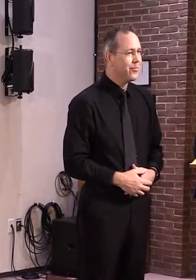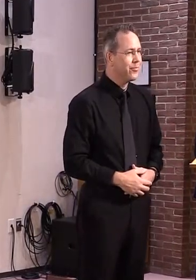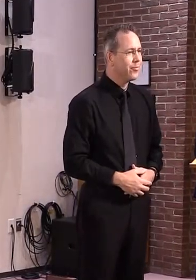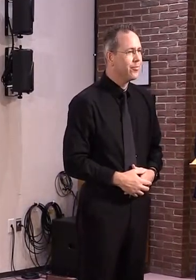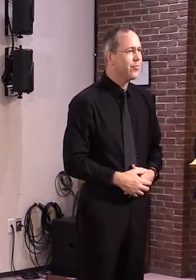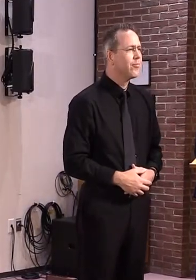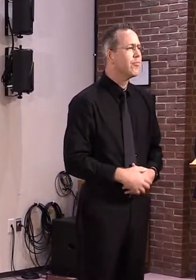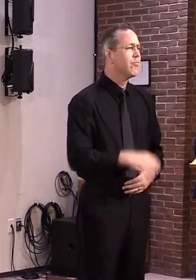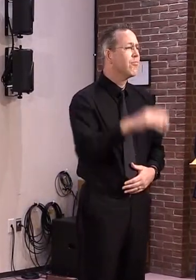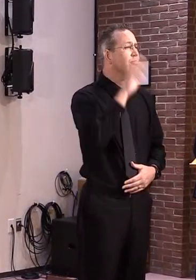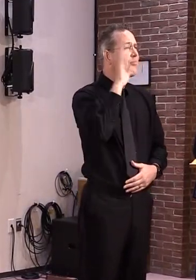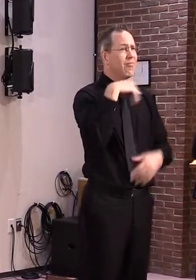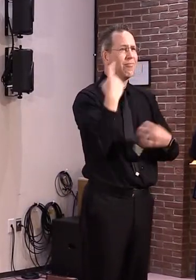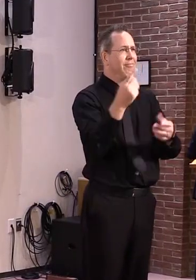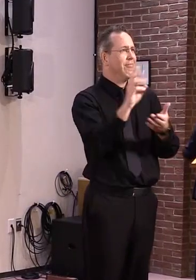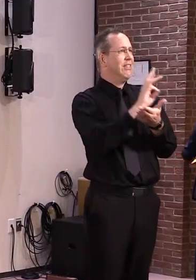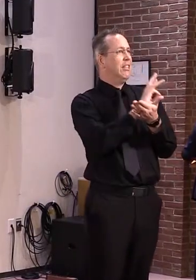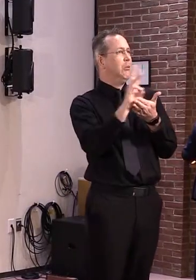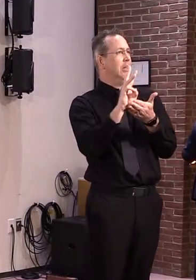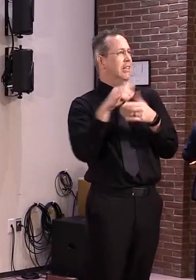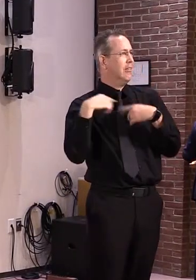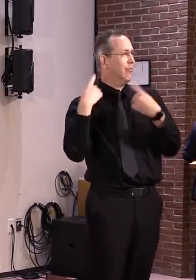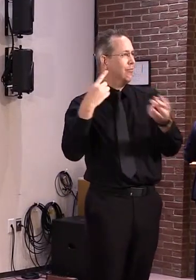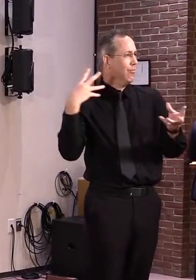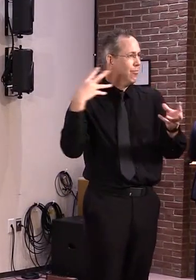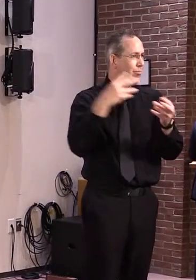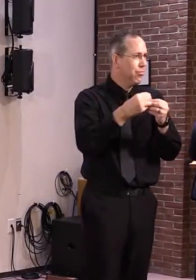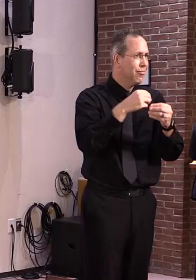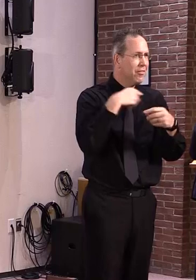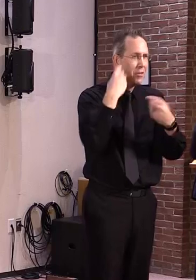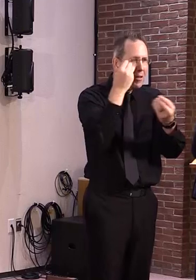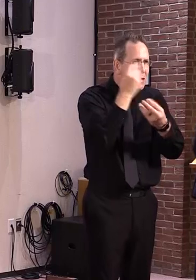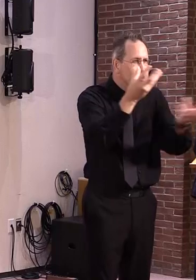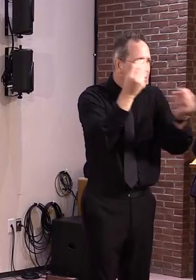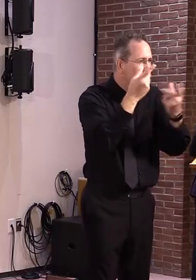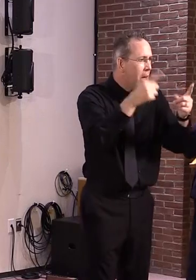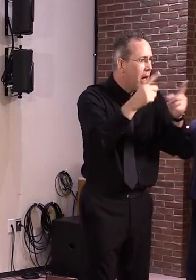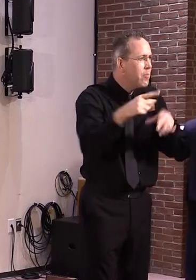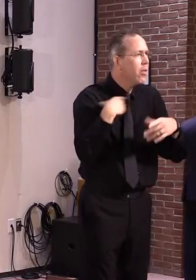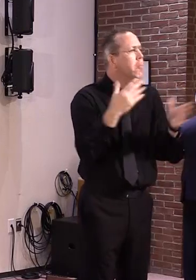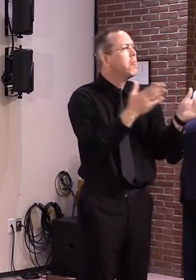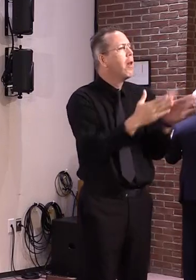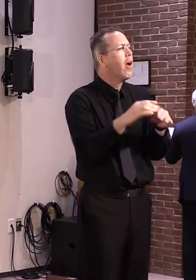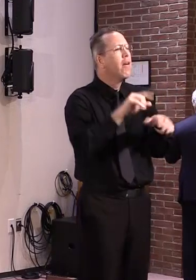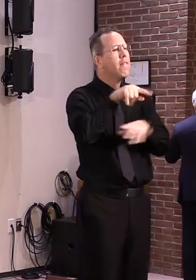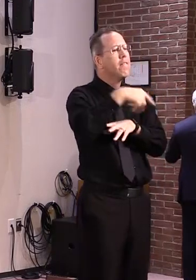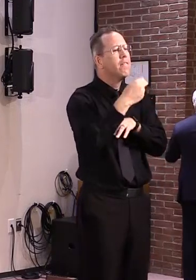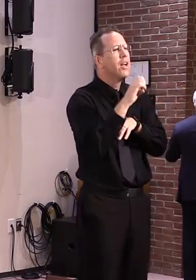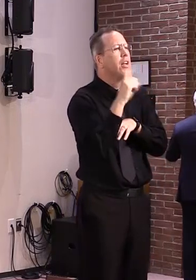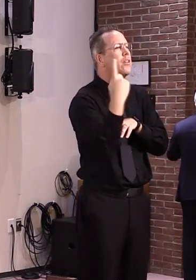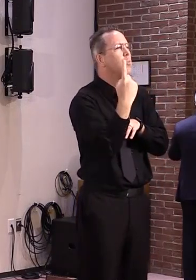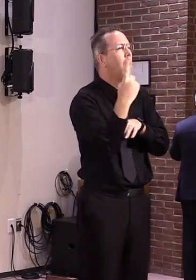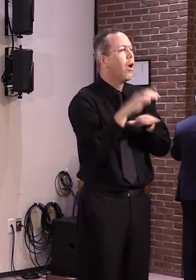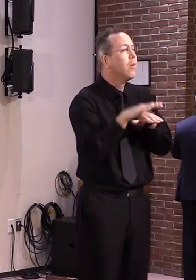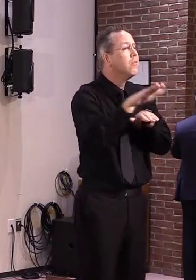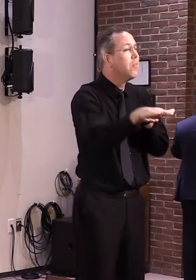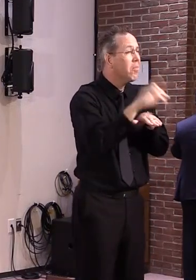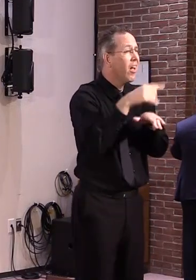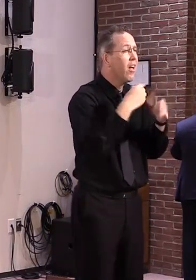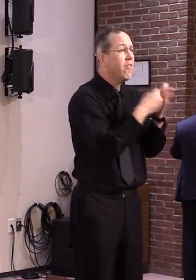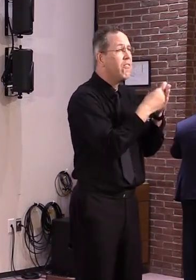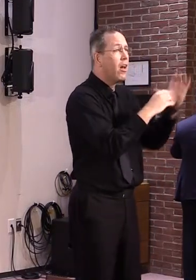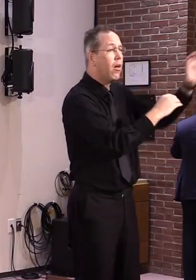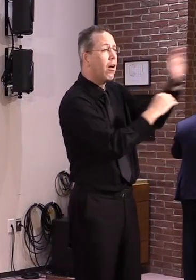Six weeks ago today, we presented phase one of a $400 million economic relief and recovery package to help